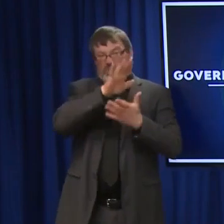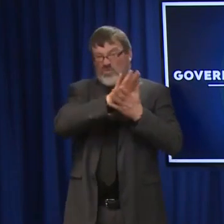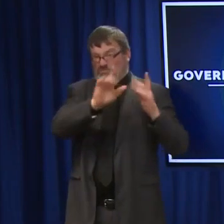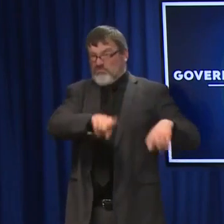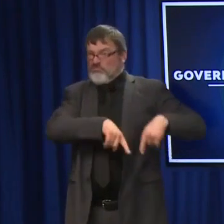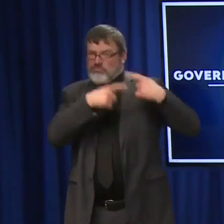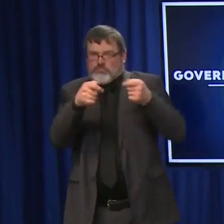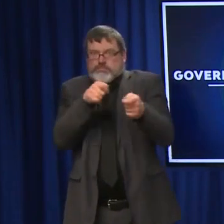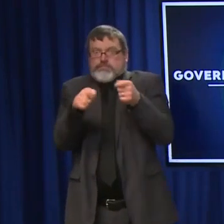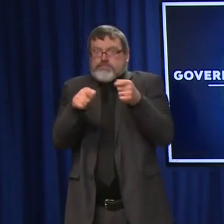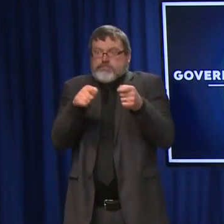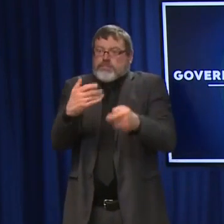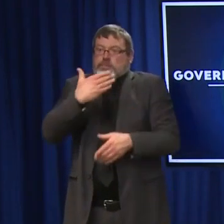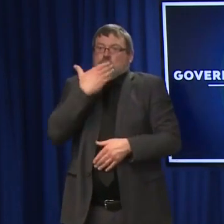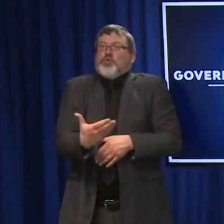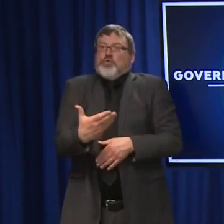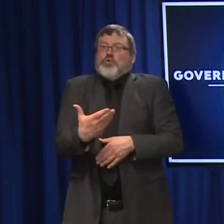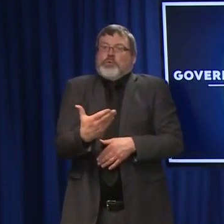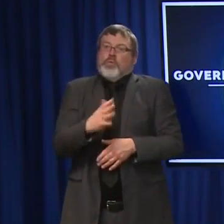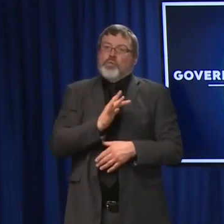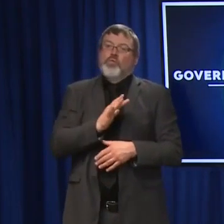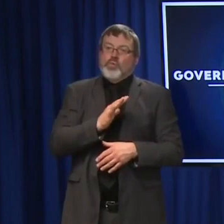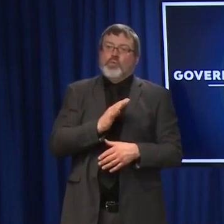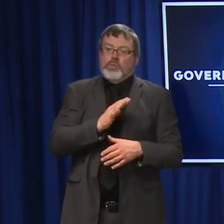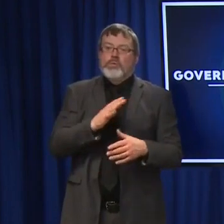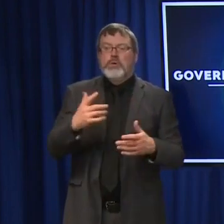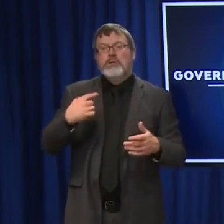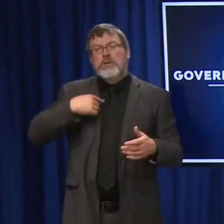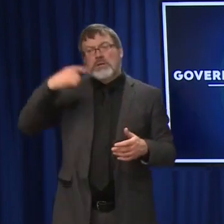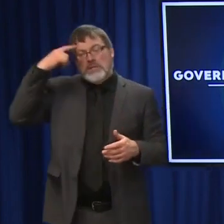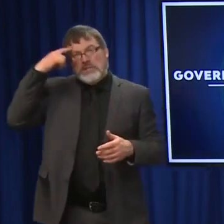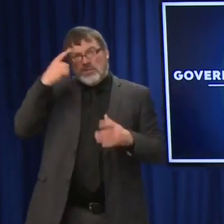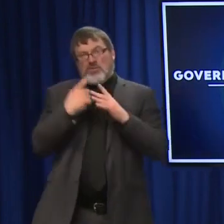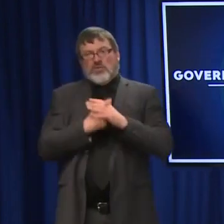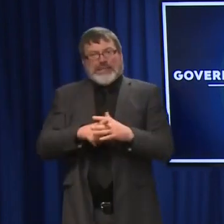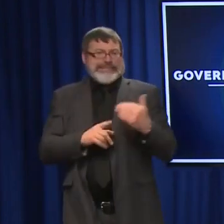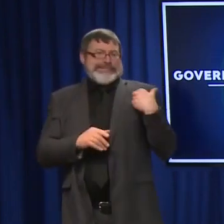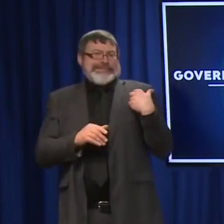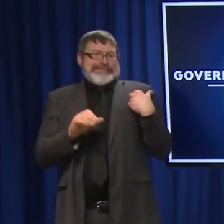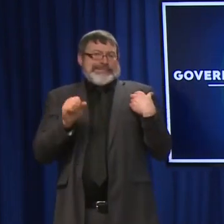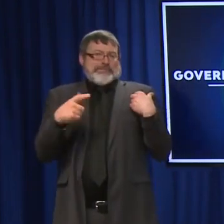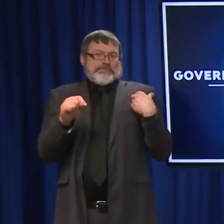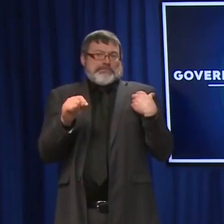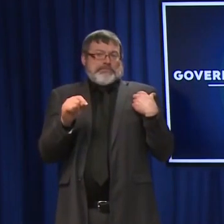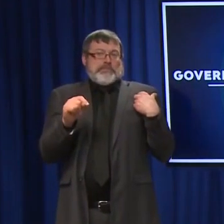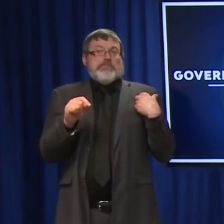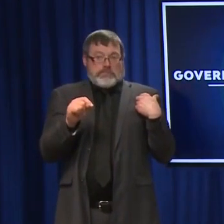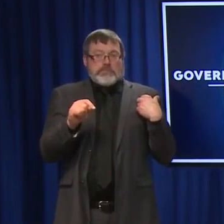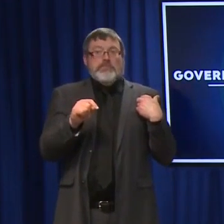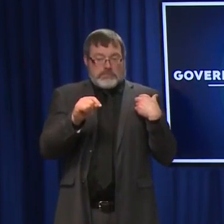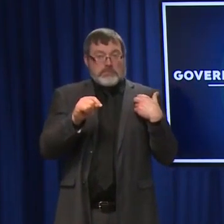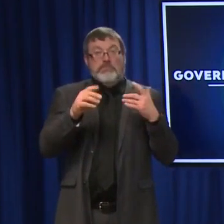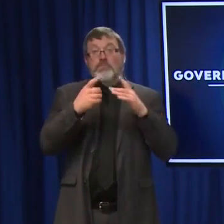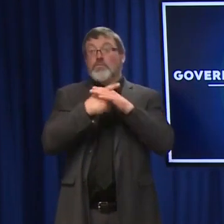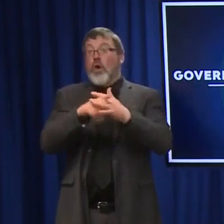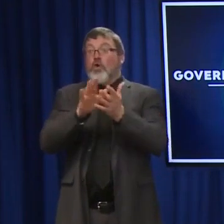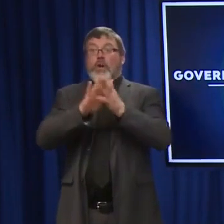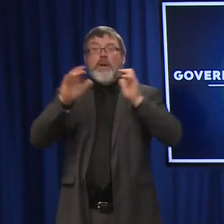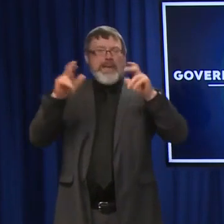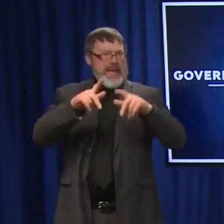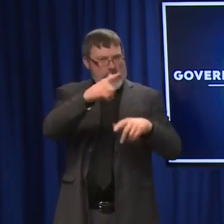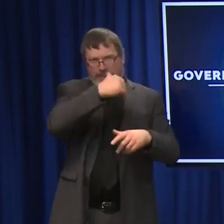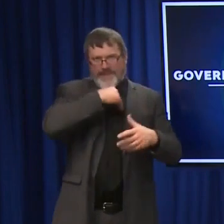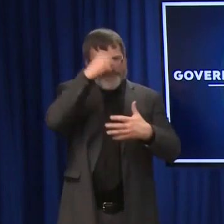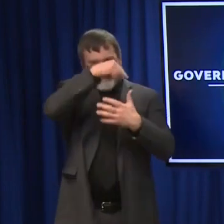because schools, I think, entered even September before the surge, prepared to use some of those tools and strategies that Dr.